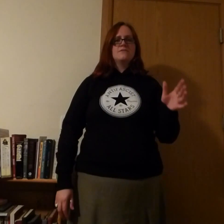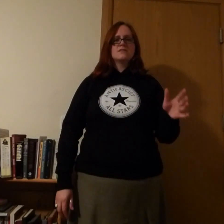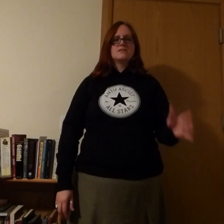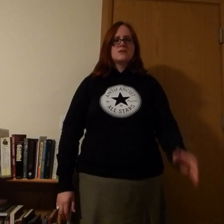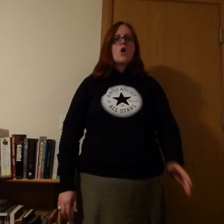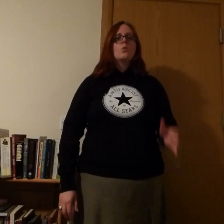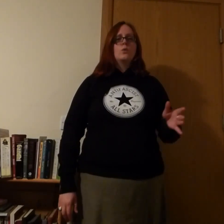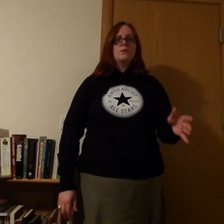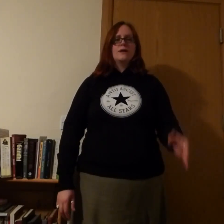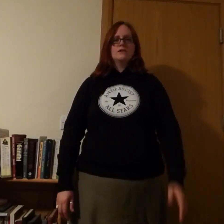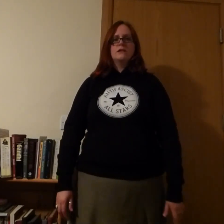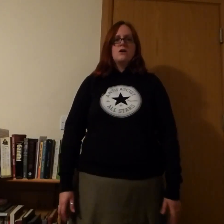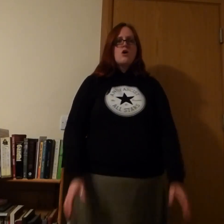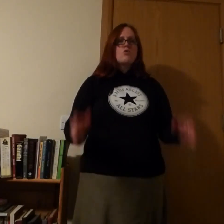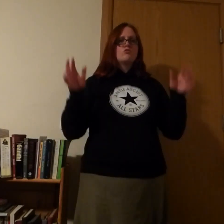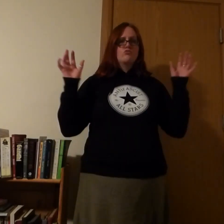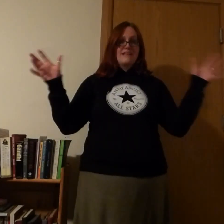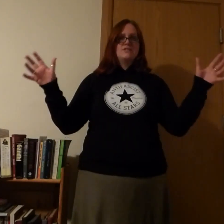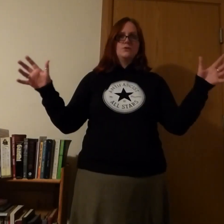us, we will raise you.